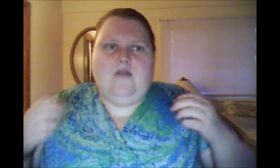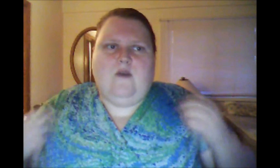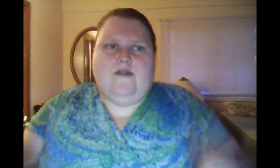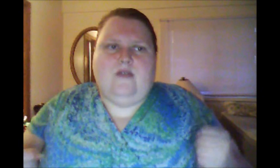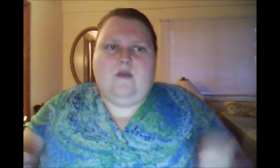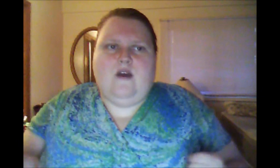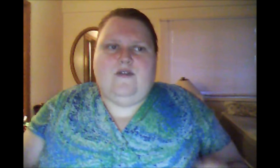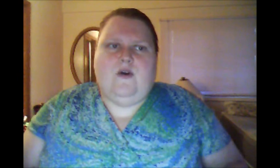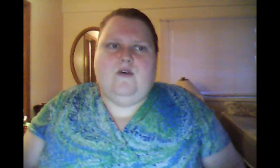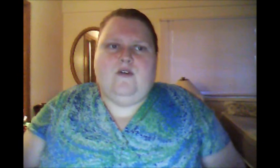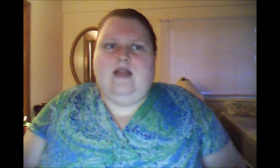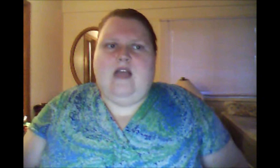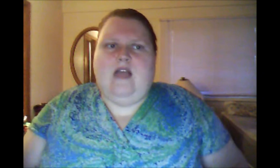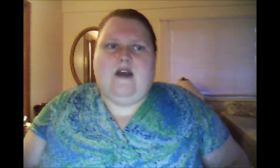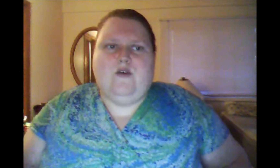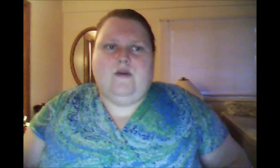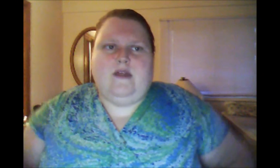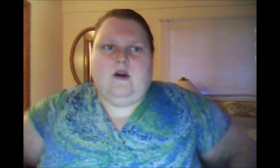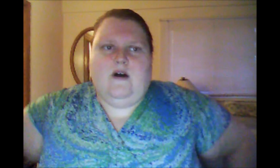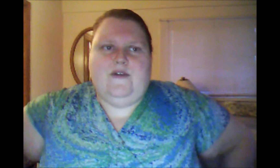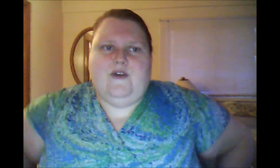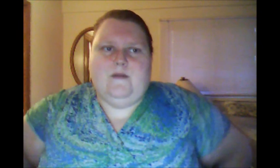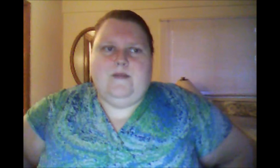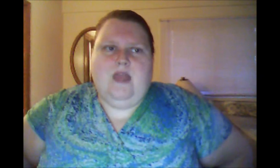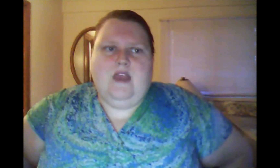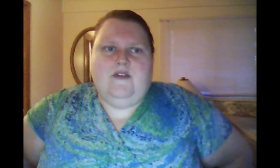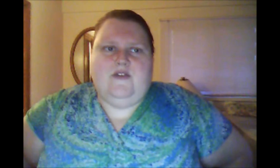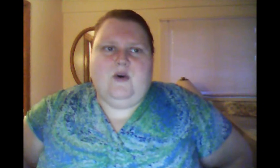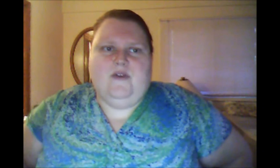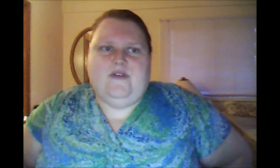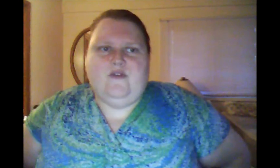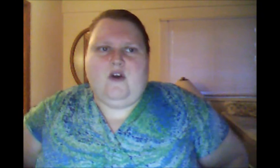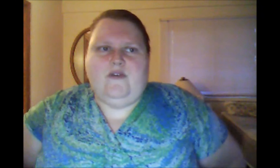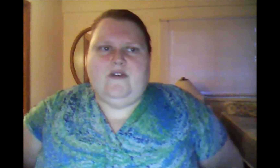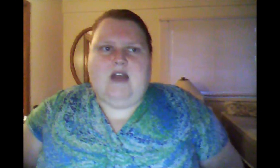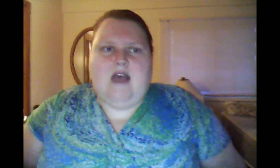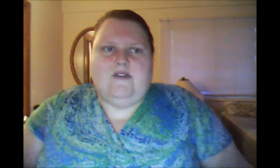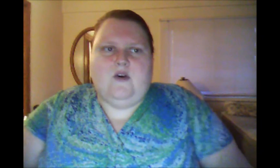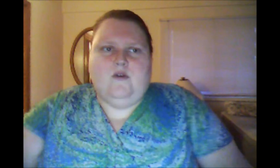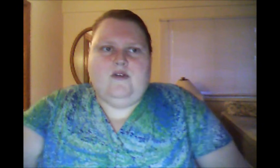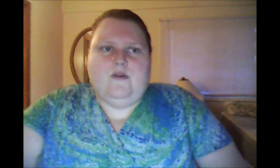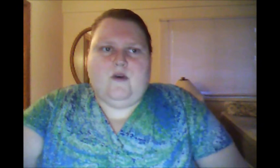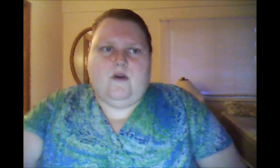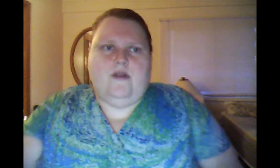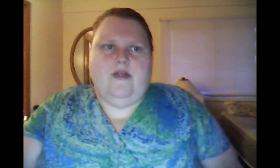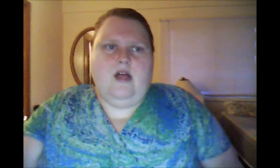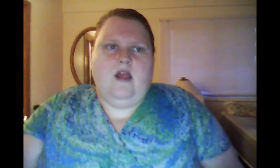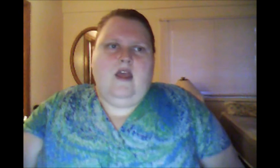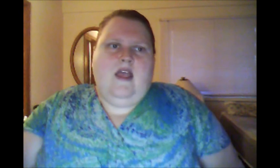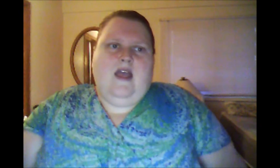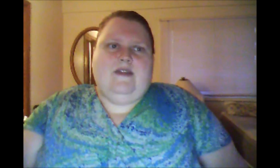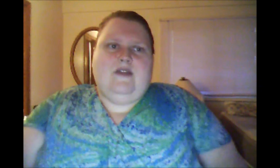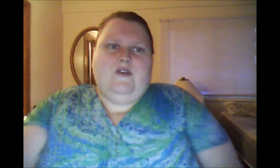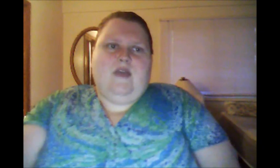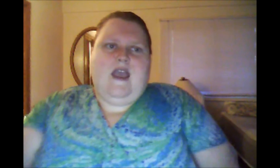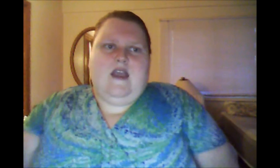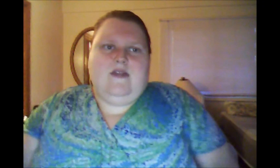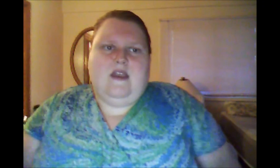whether they want to go to a life on Earth at all. Some souls have chosen not to go to Earth. And that's okay. They